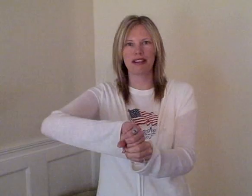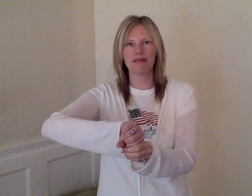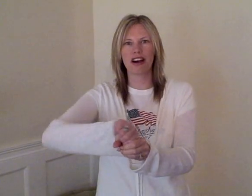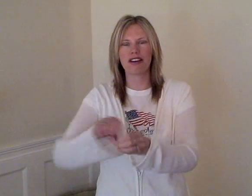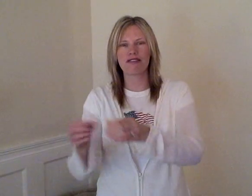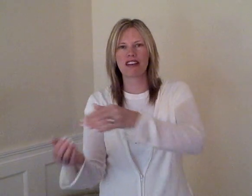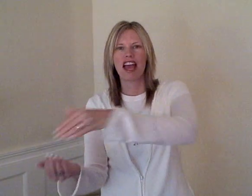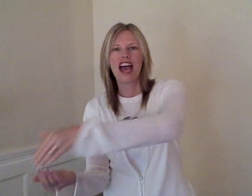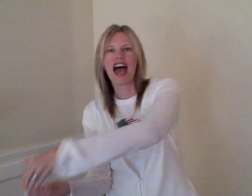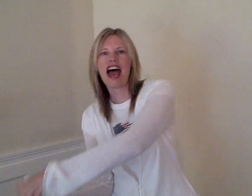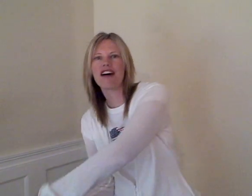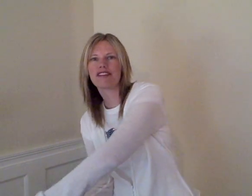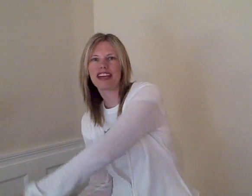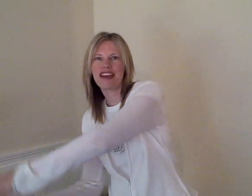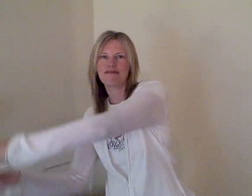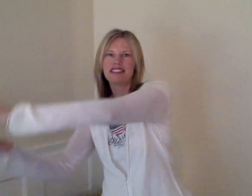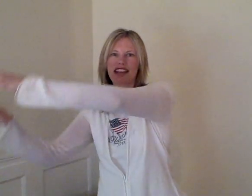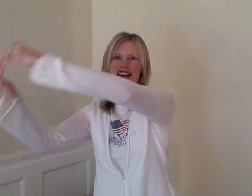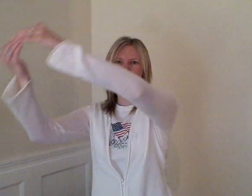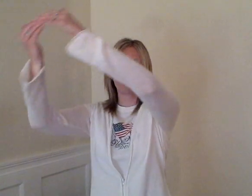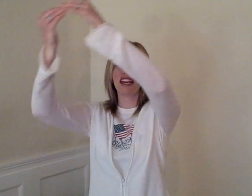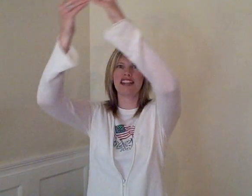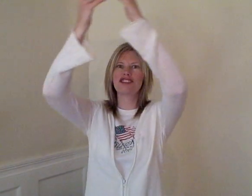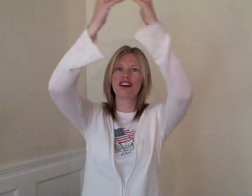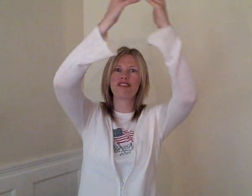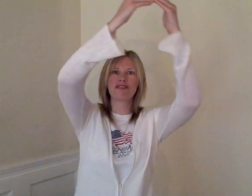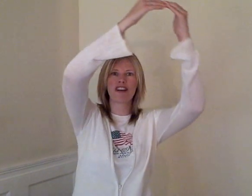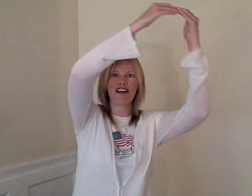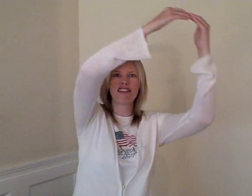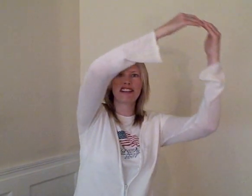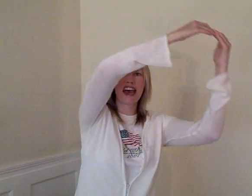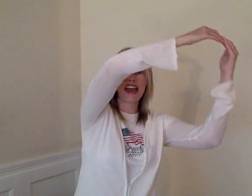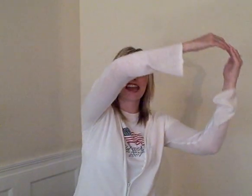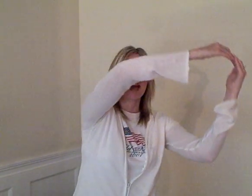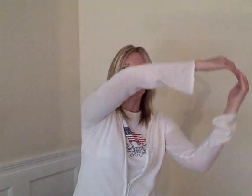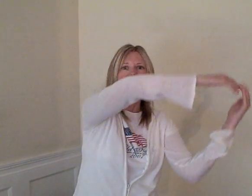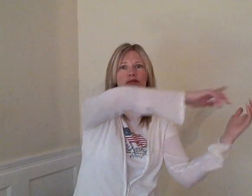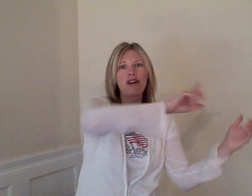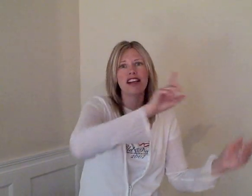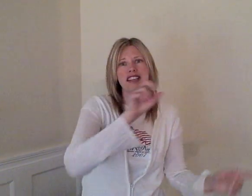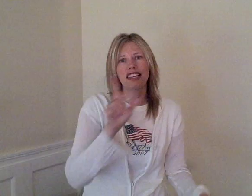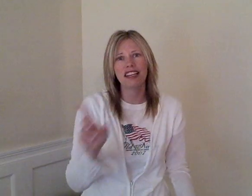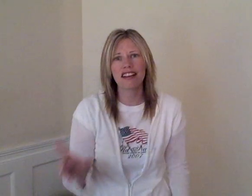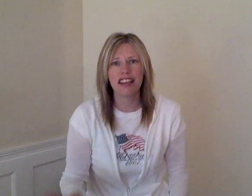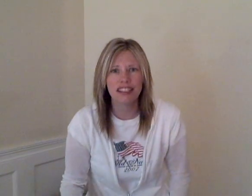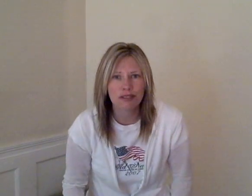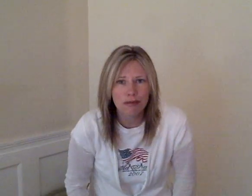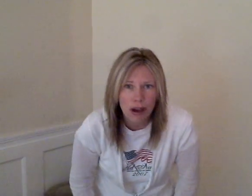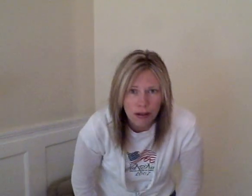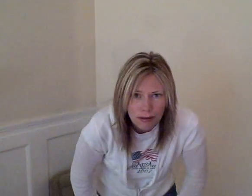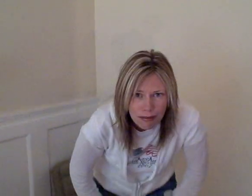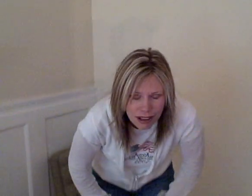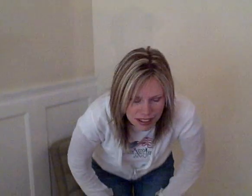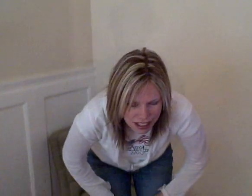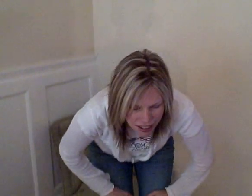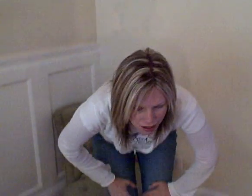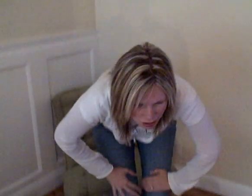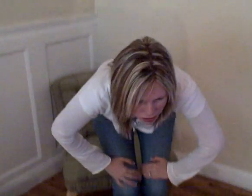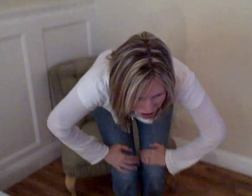cone. Out came the sun and it shone all day. And one little ice cream cone melted away.